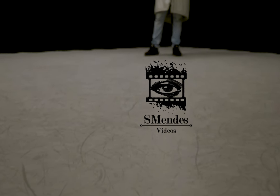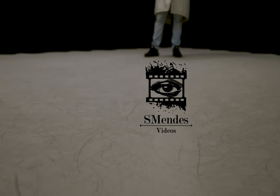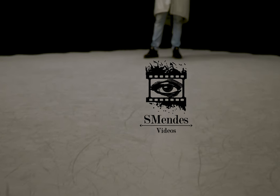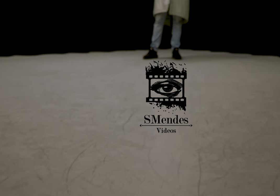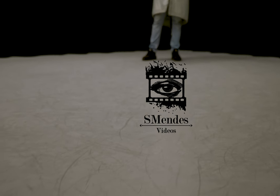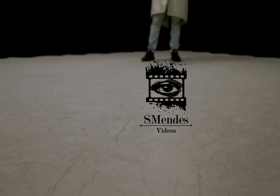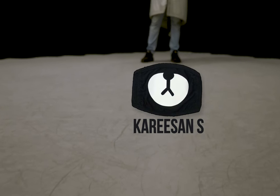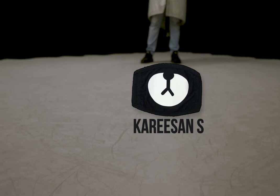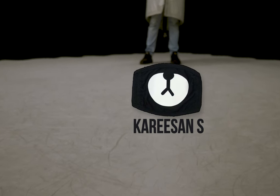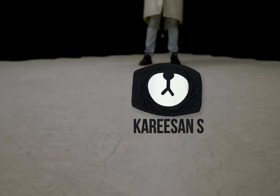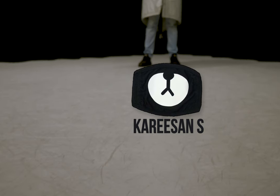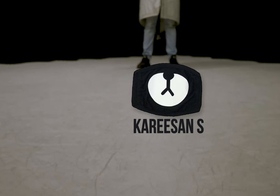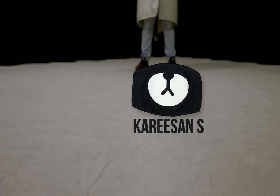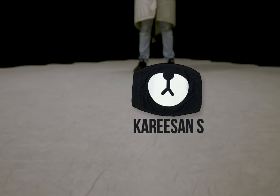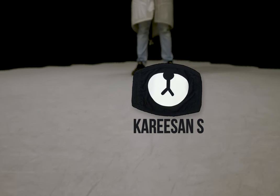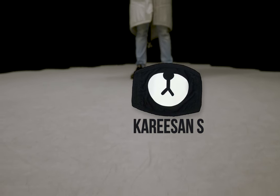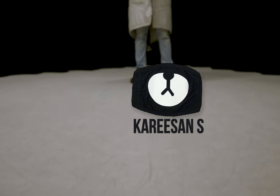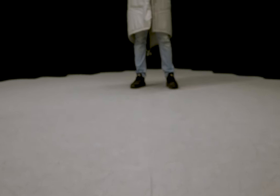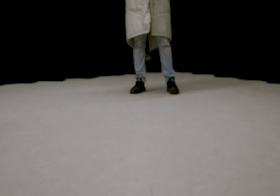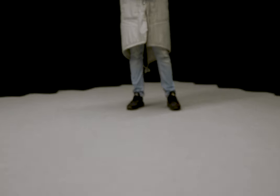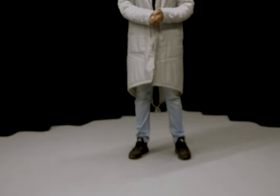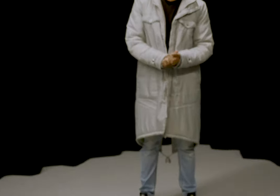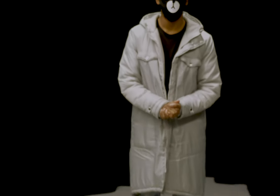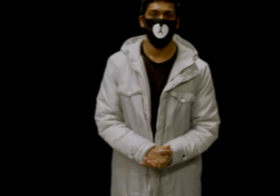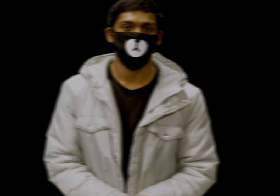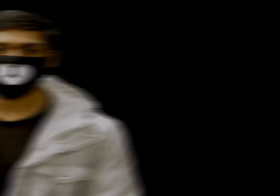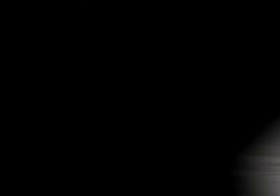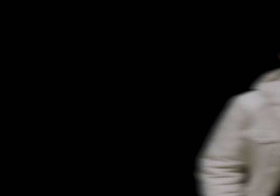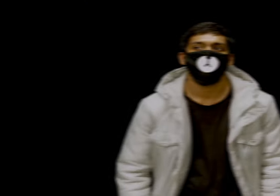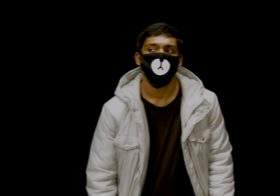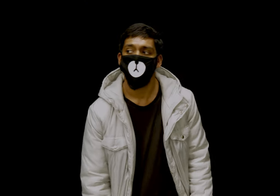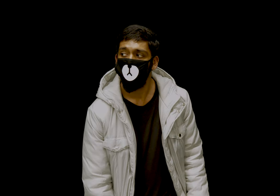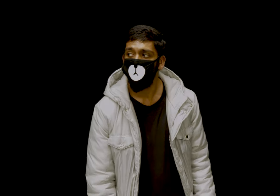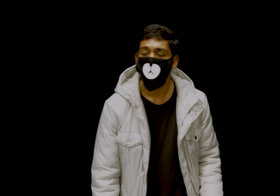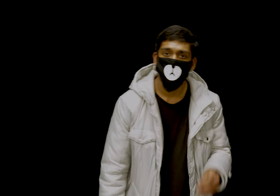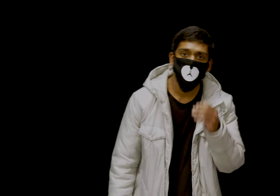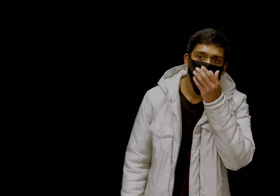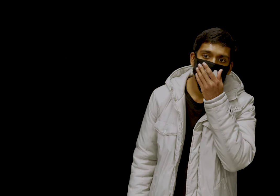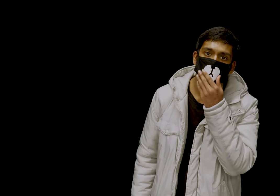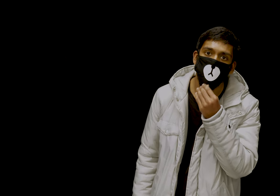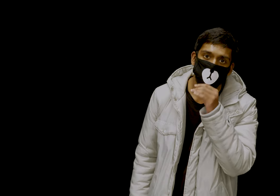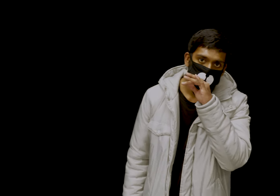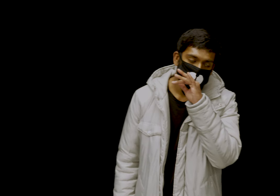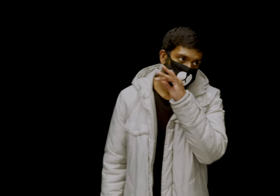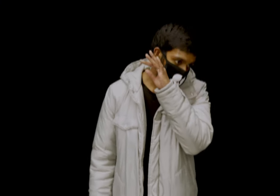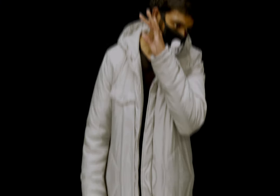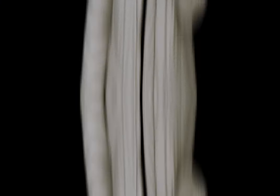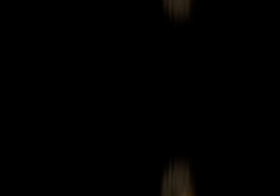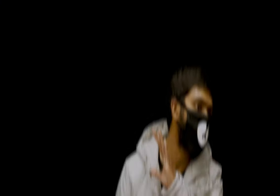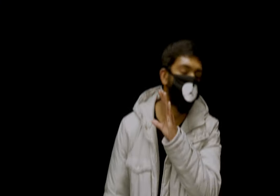We get to keep on We get to keep on Keep on dancing Keep